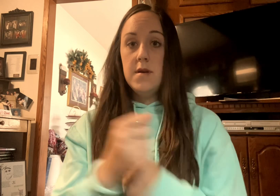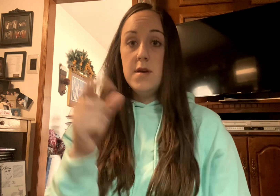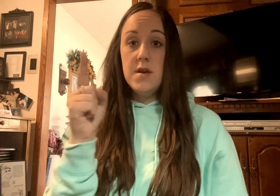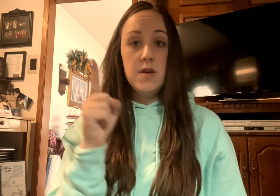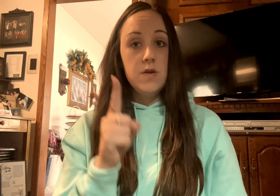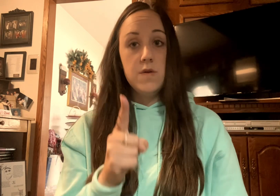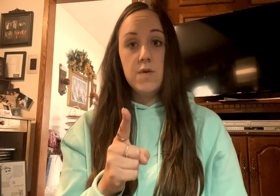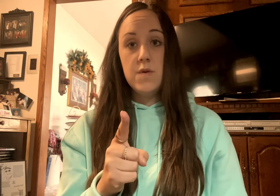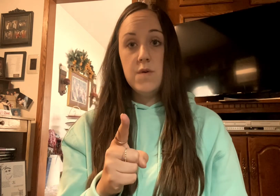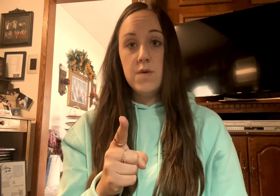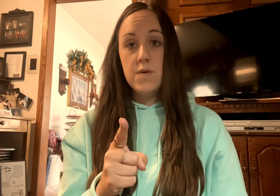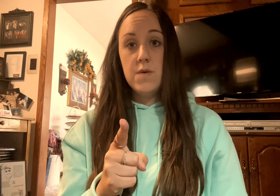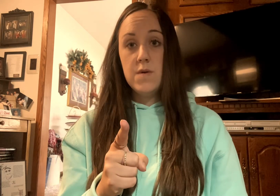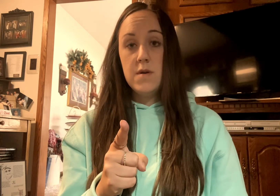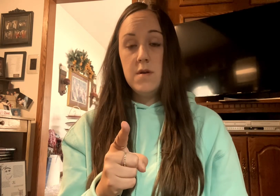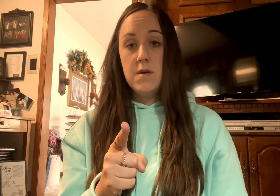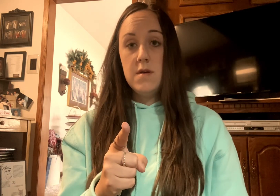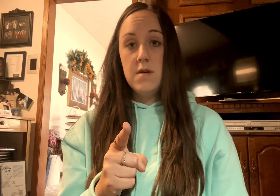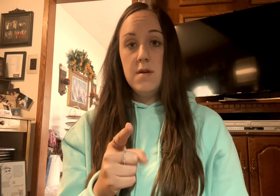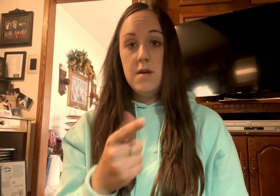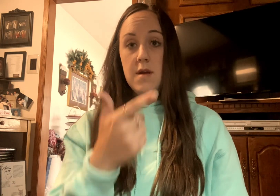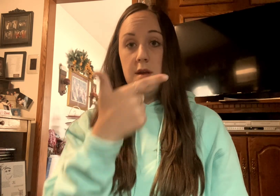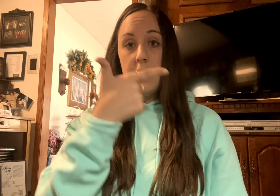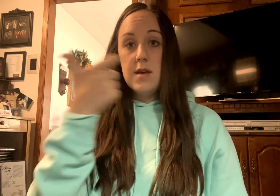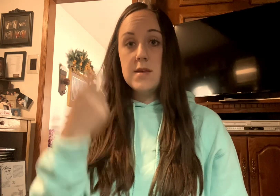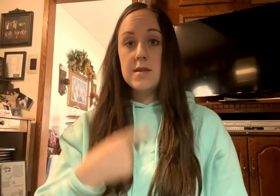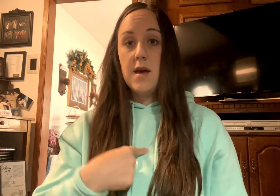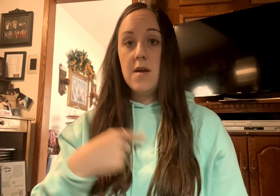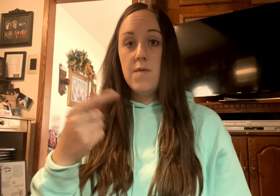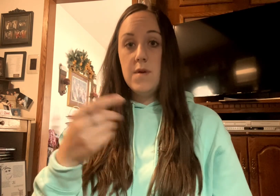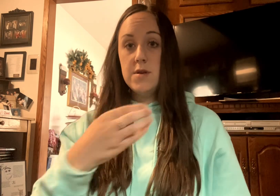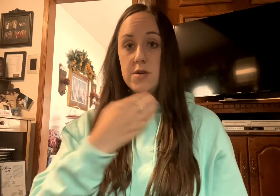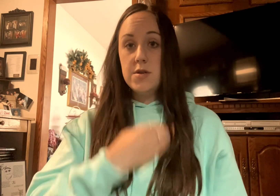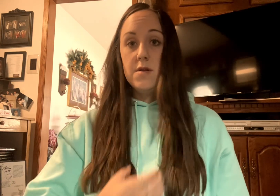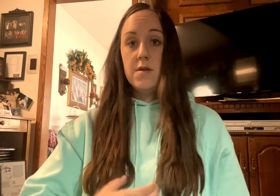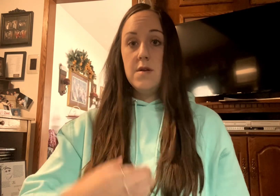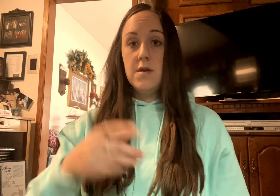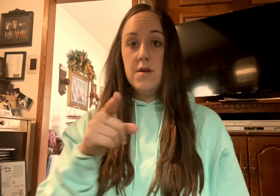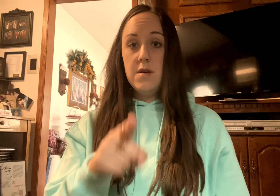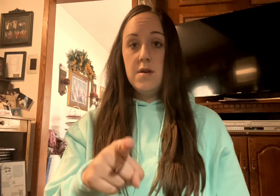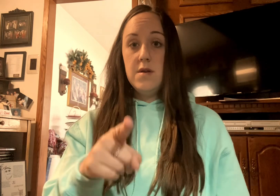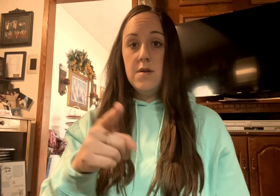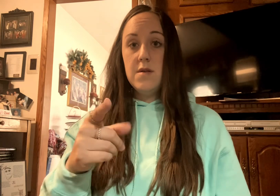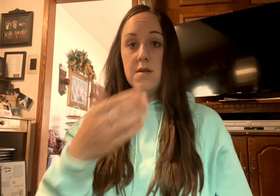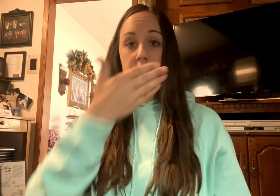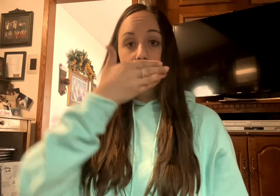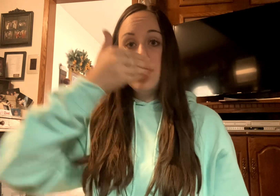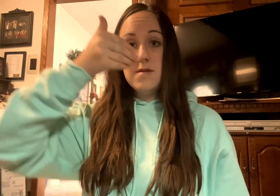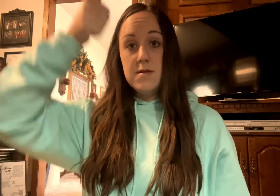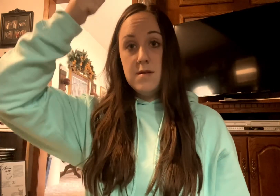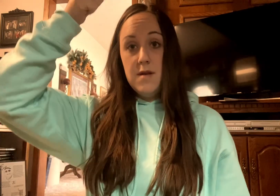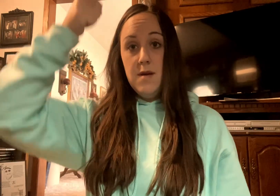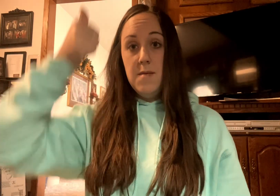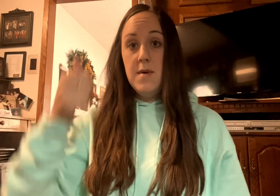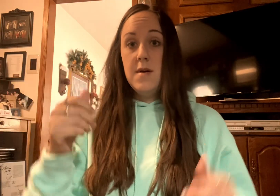you Cause I'd wish you the best, but you